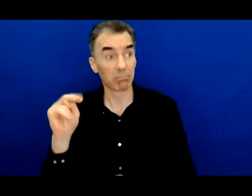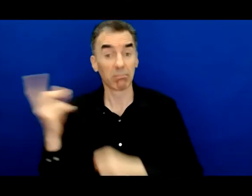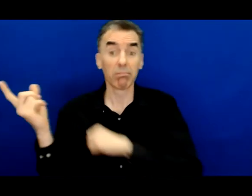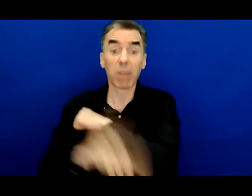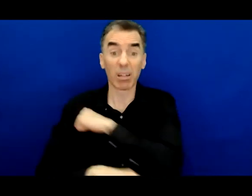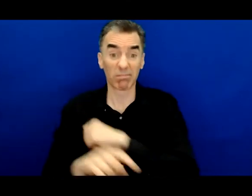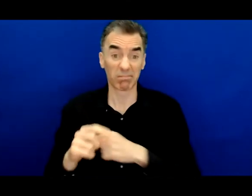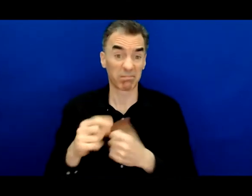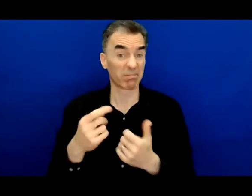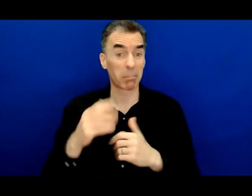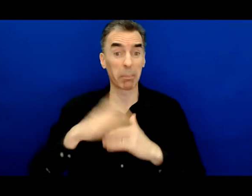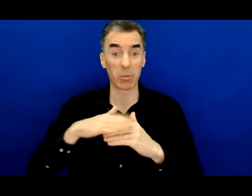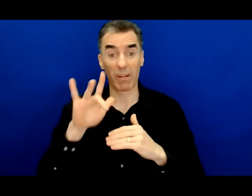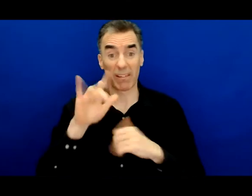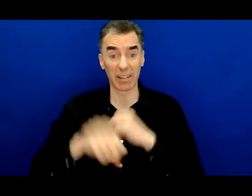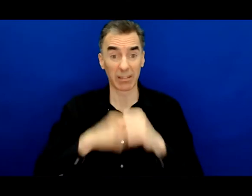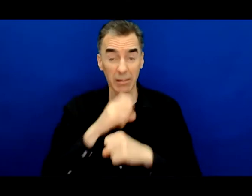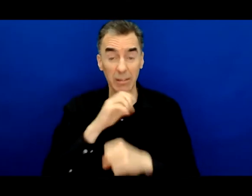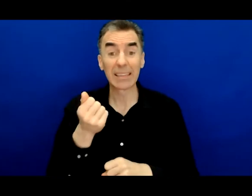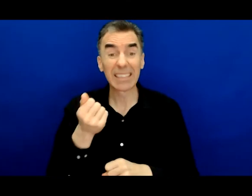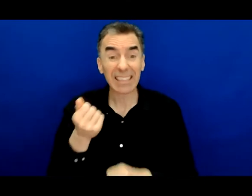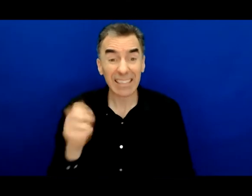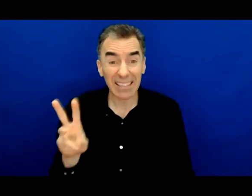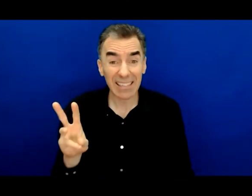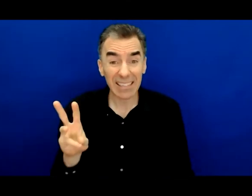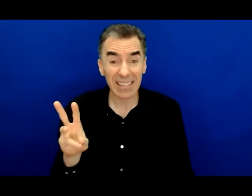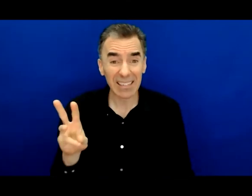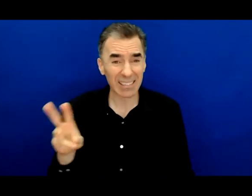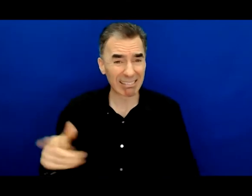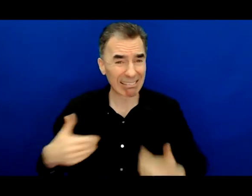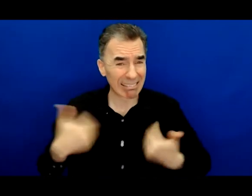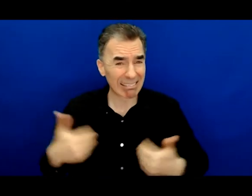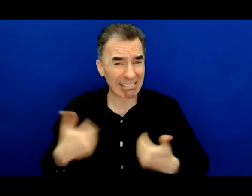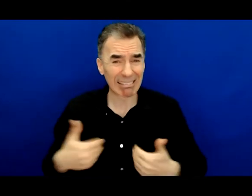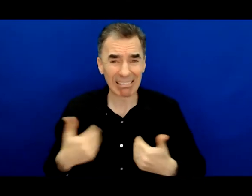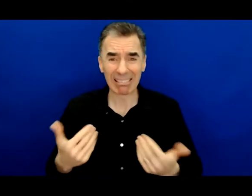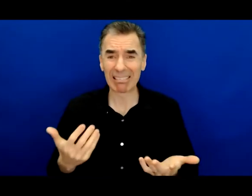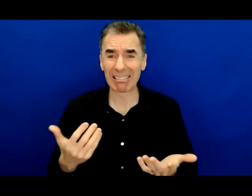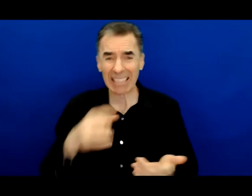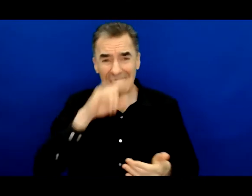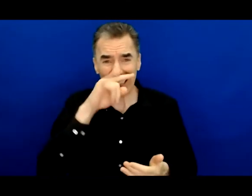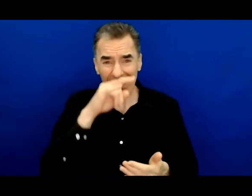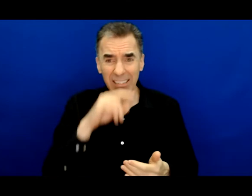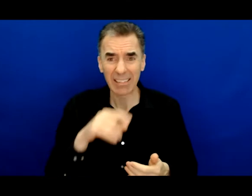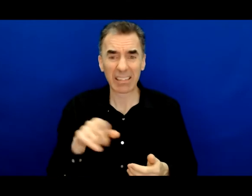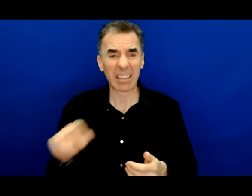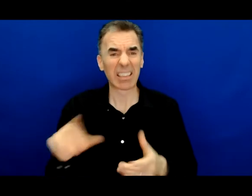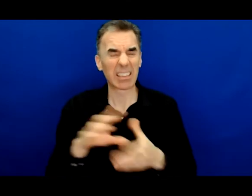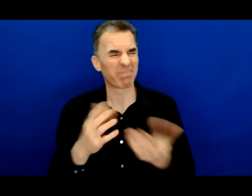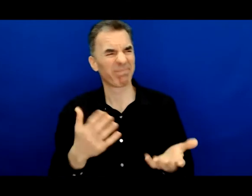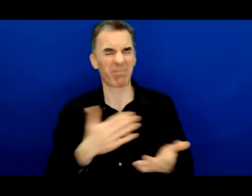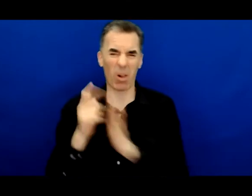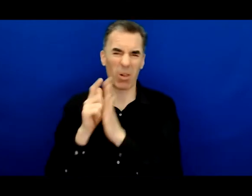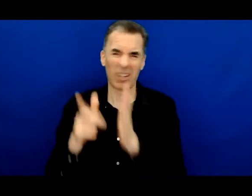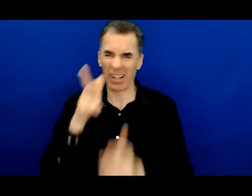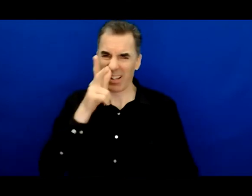time. At age 16, still a child, he and what he was still referring to as his, quote, shitty lawyer, rolled the